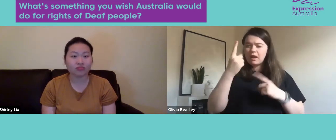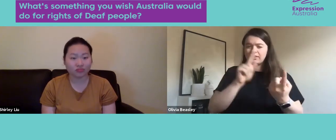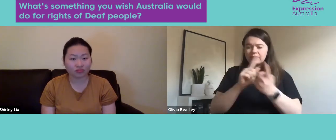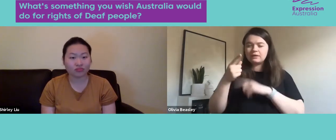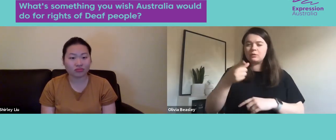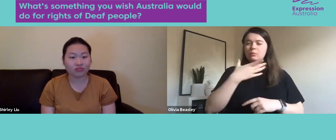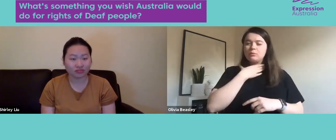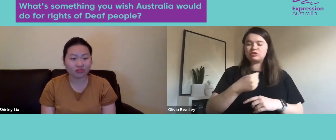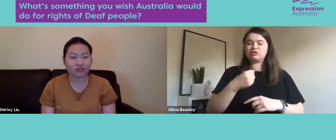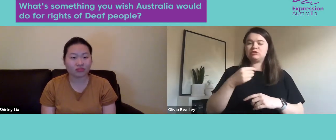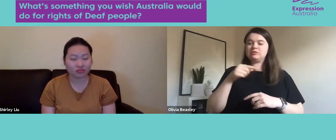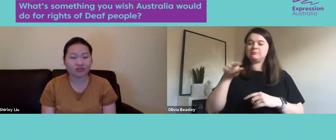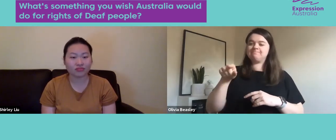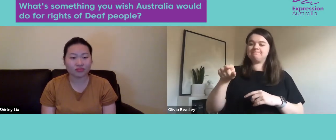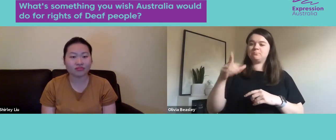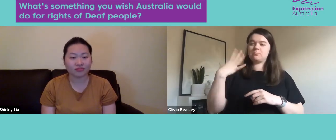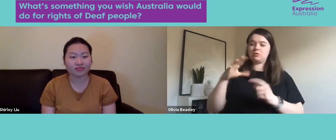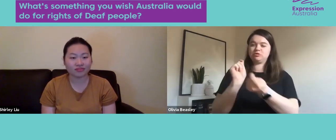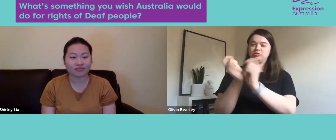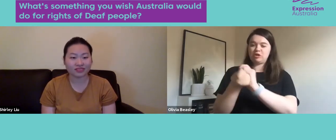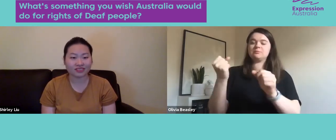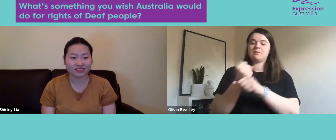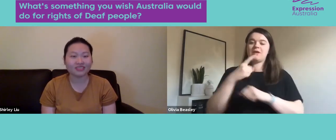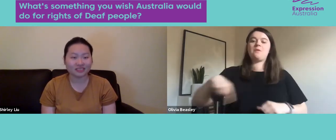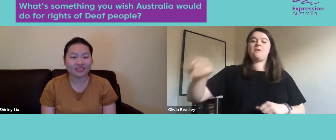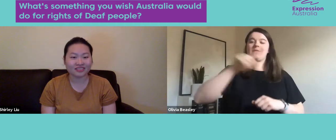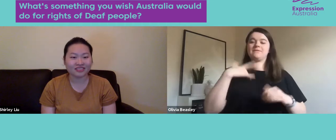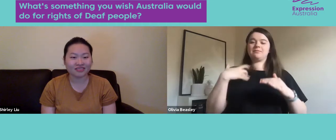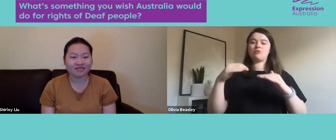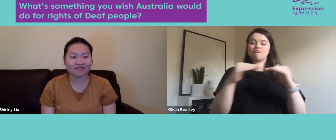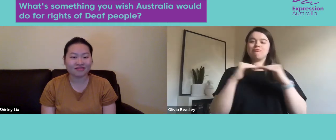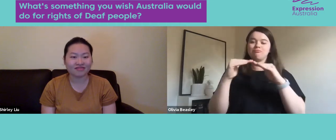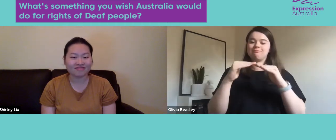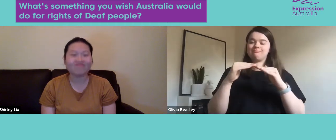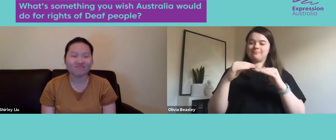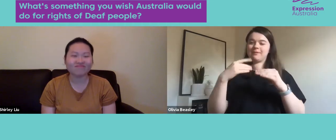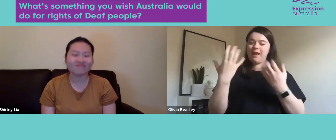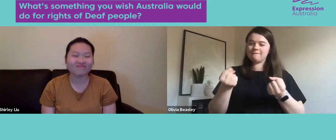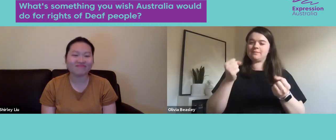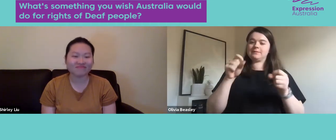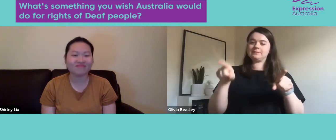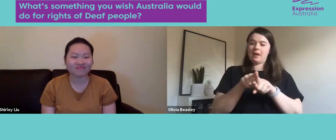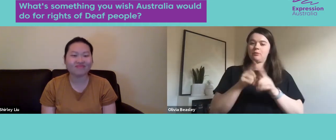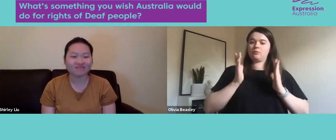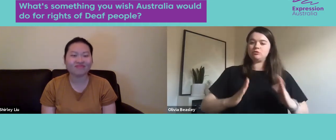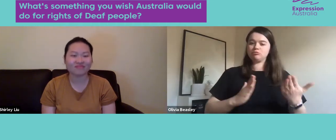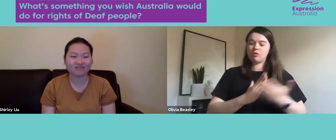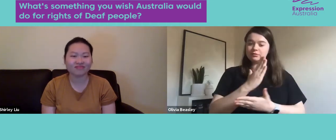one thing that you wish was changed within Australia to make it more equal? That deaf and hearing people